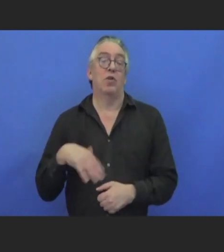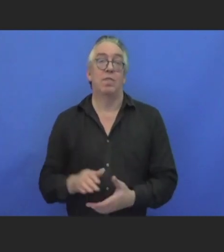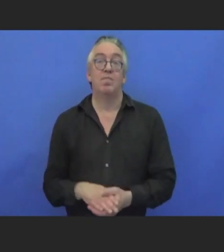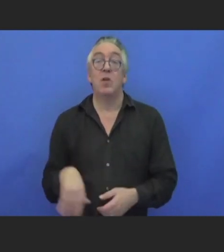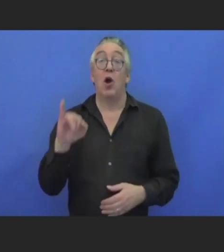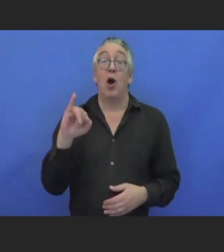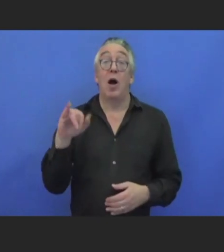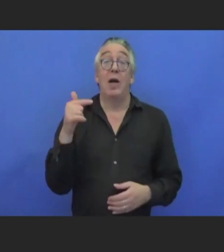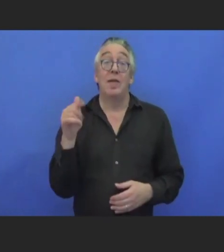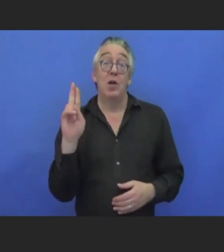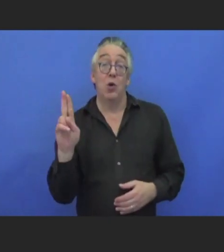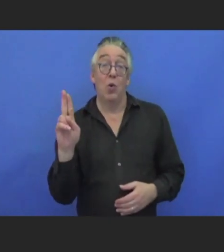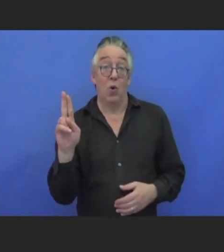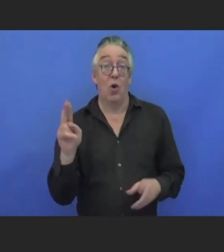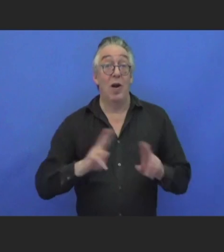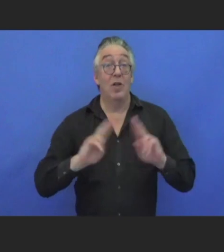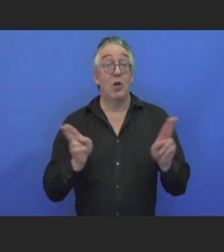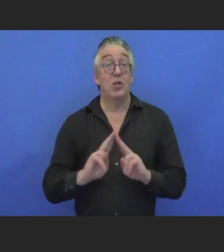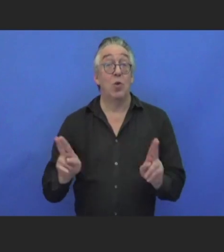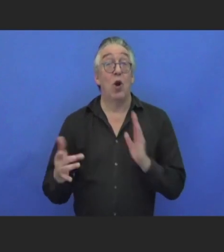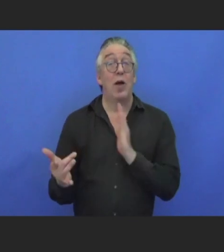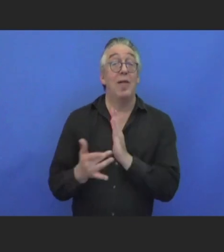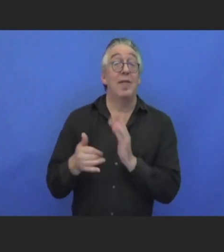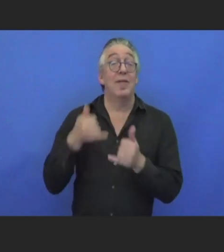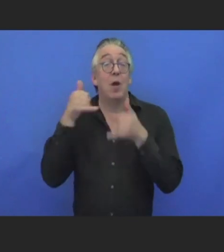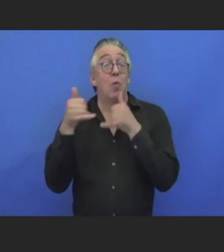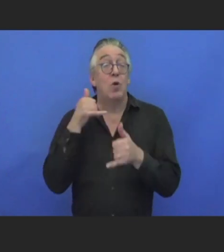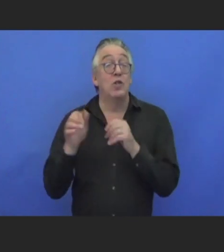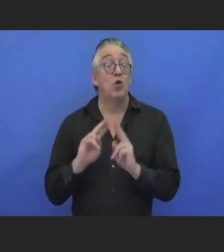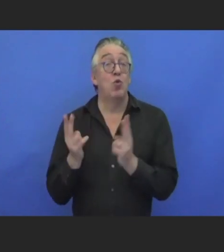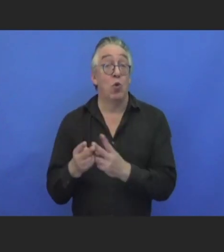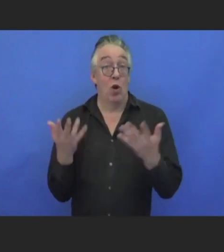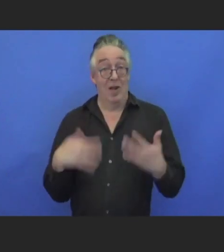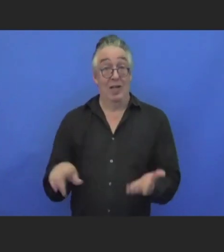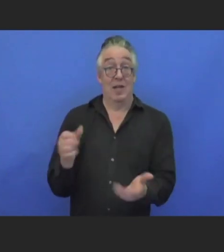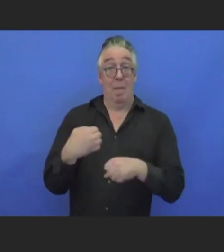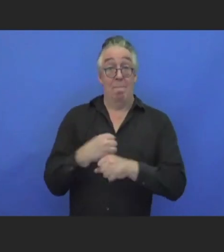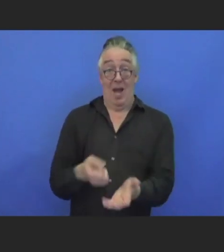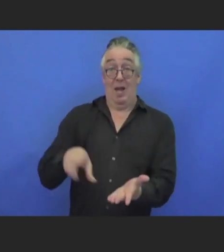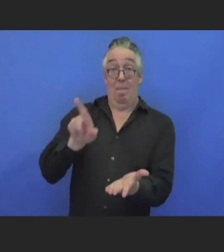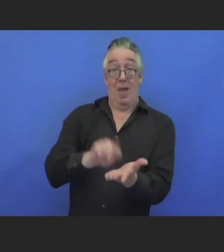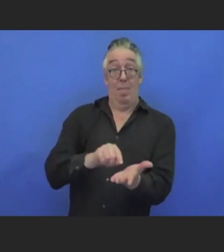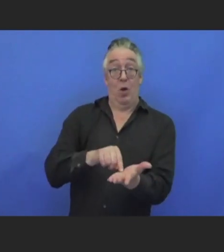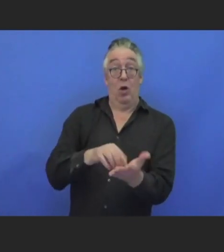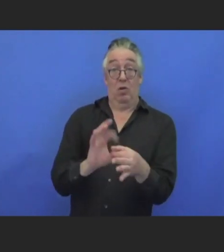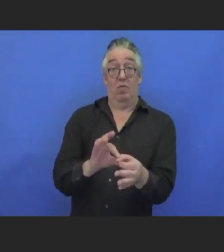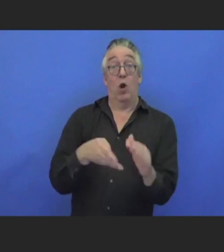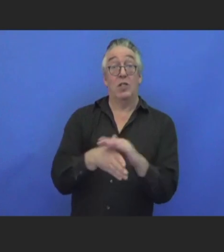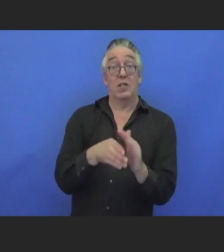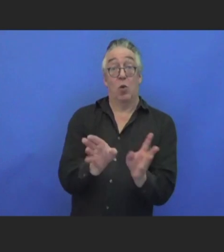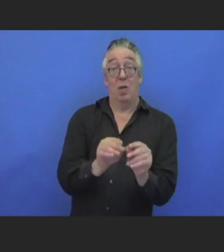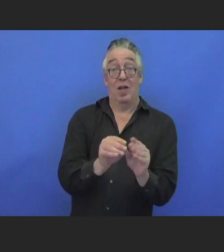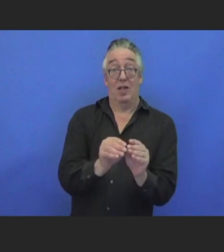also published technical paper on accessible meetings and, in addition,